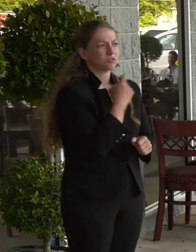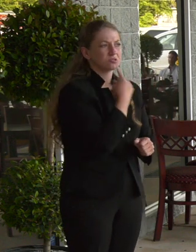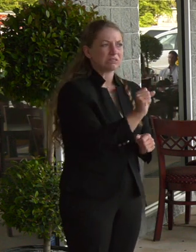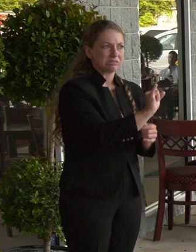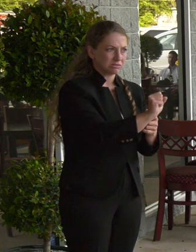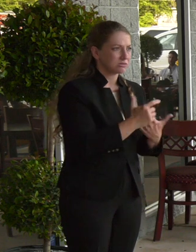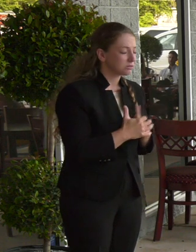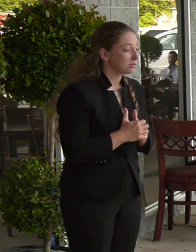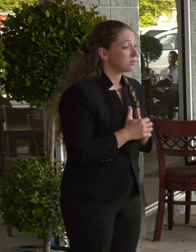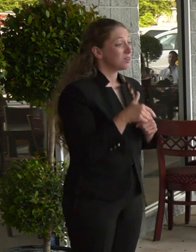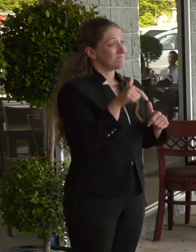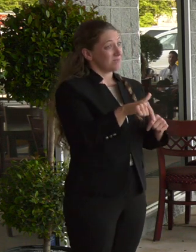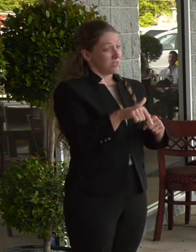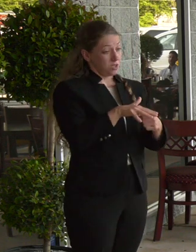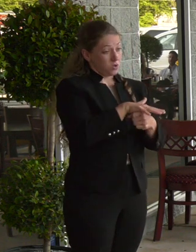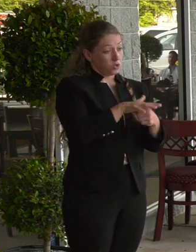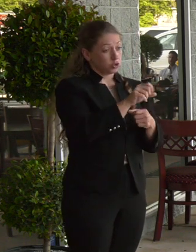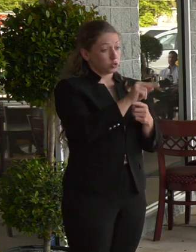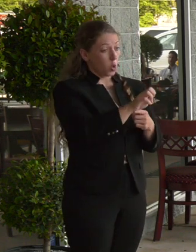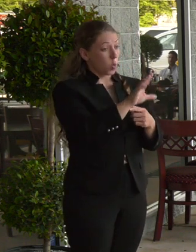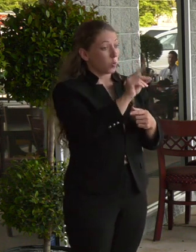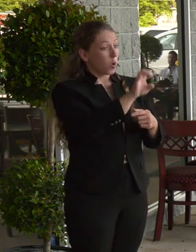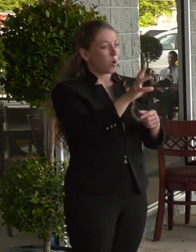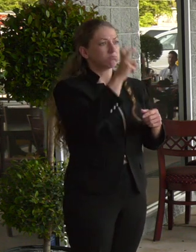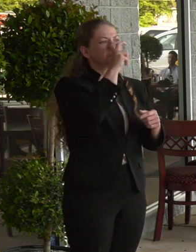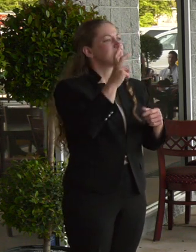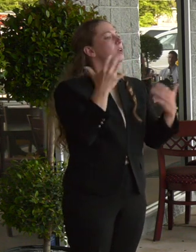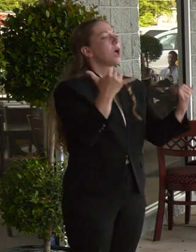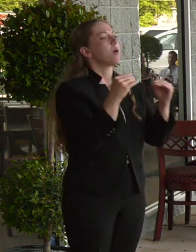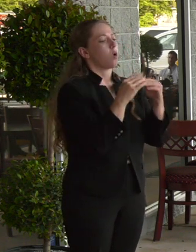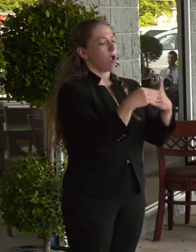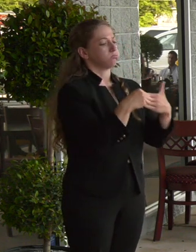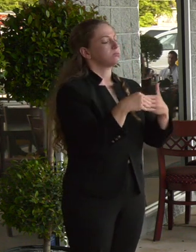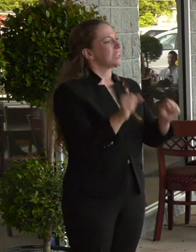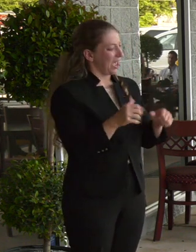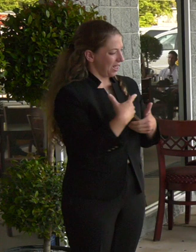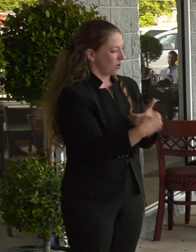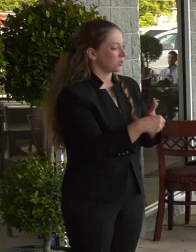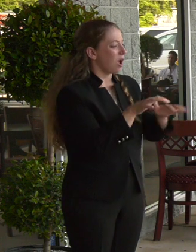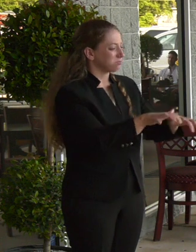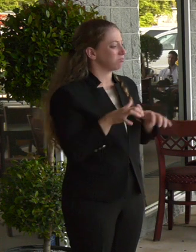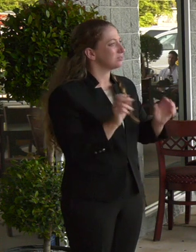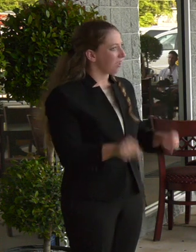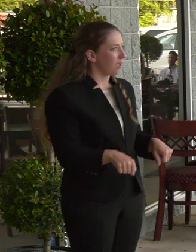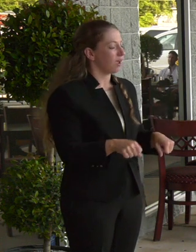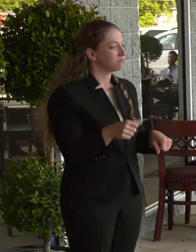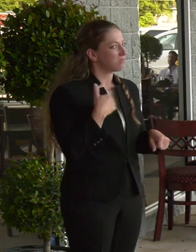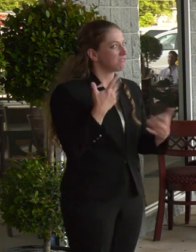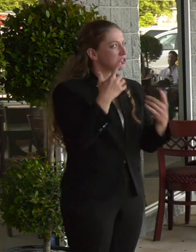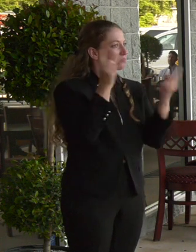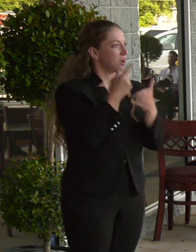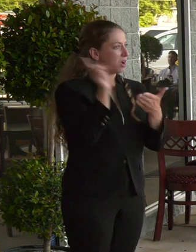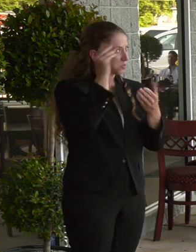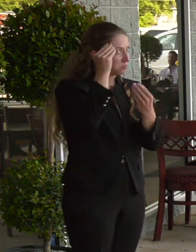of the zoning code related to outdoor restaurant and retail activity I announced last week. Rebecca, thank you for reopening your restaurant in a